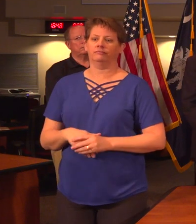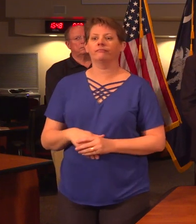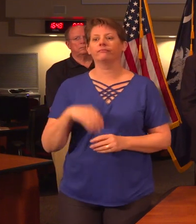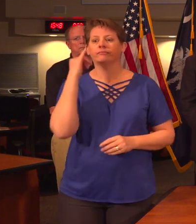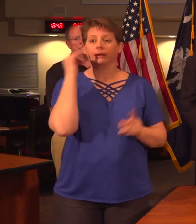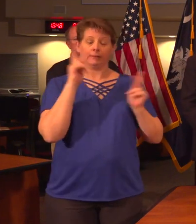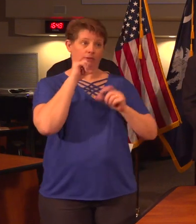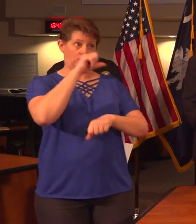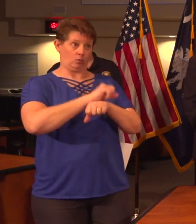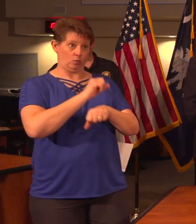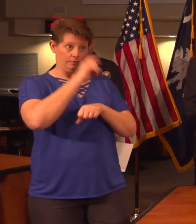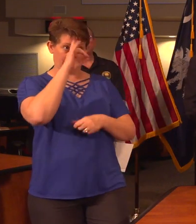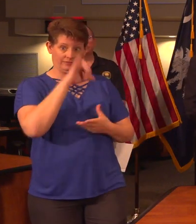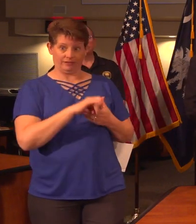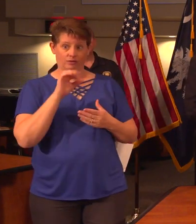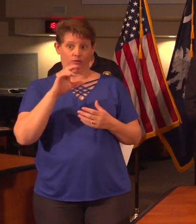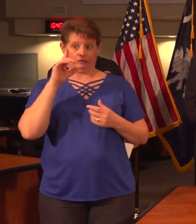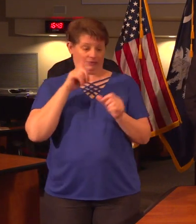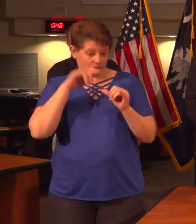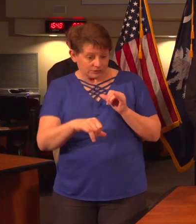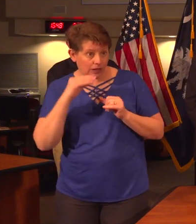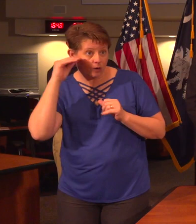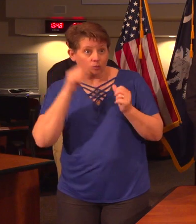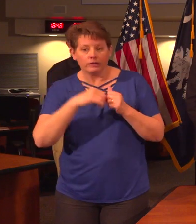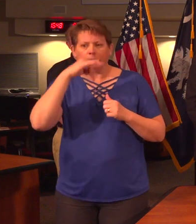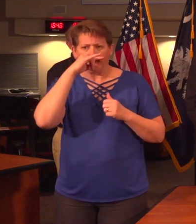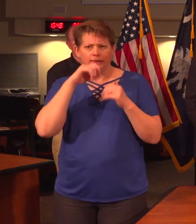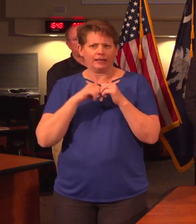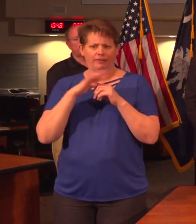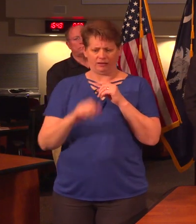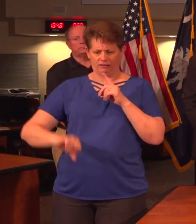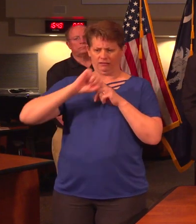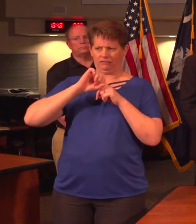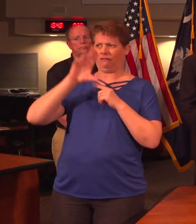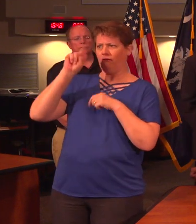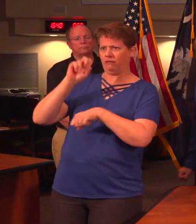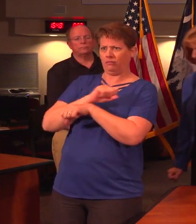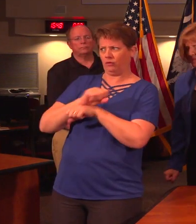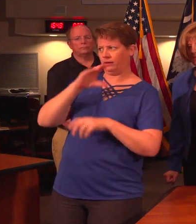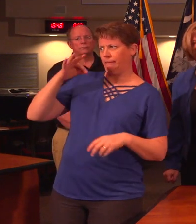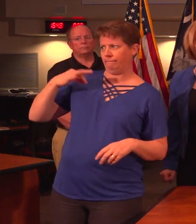people are out of work because of this or even because they have to stay home with their kids, how does that affect unemployment benefits?